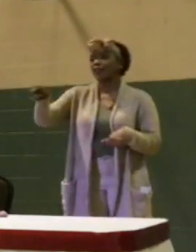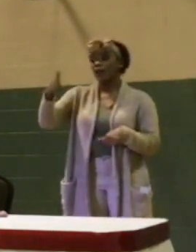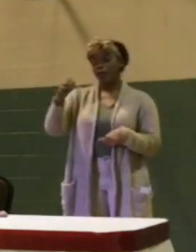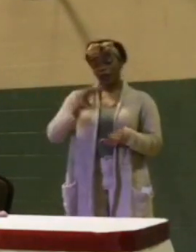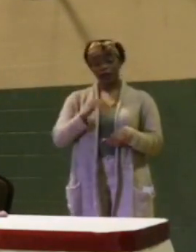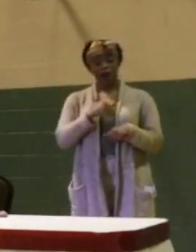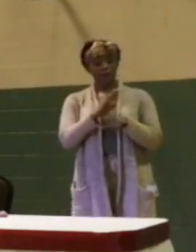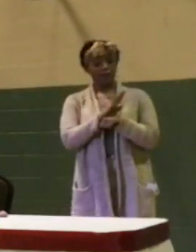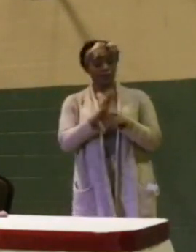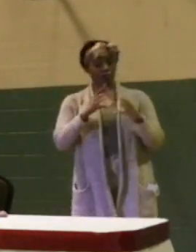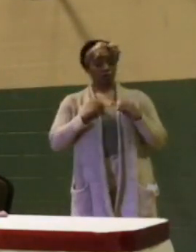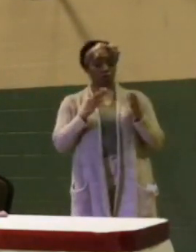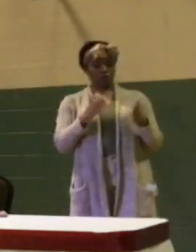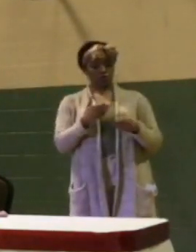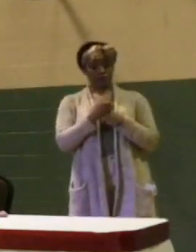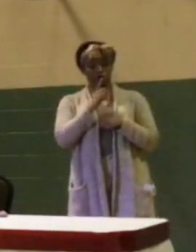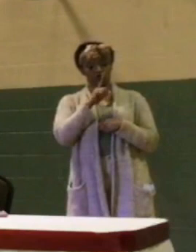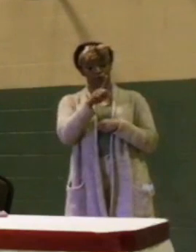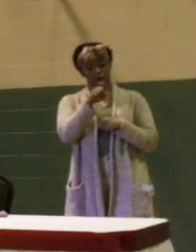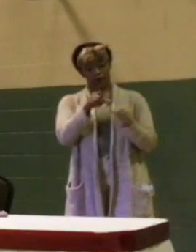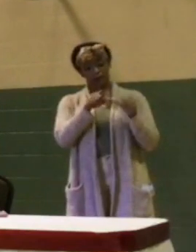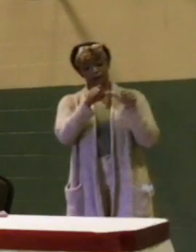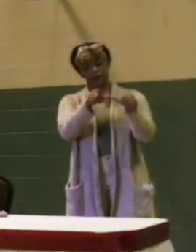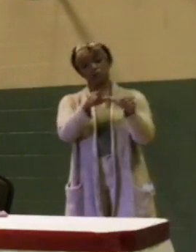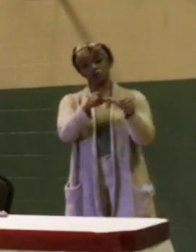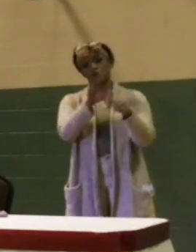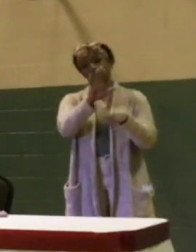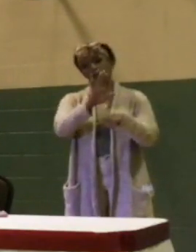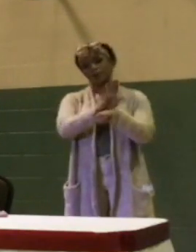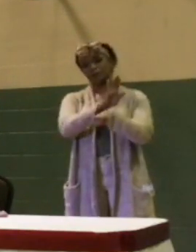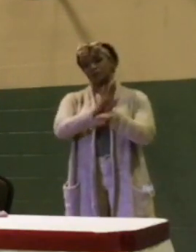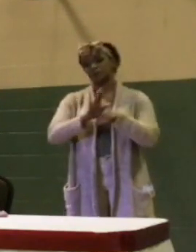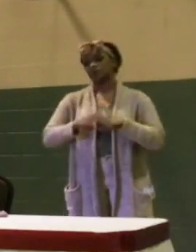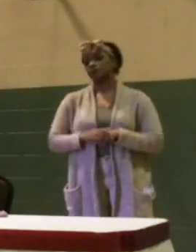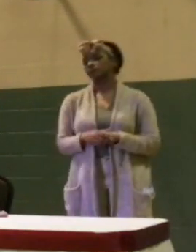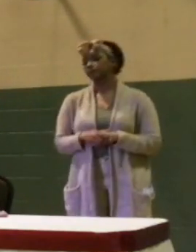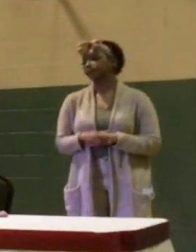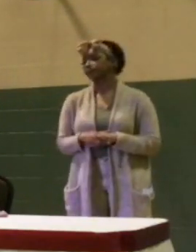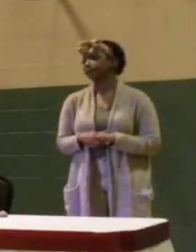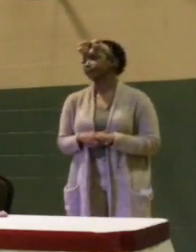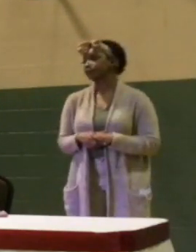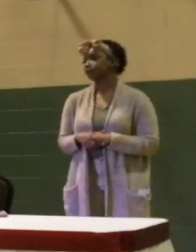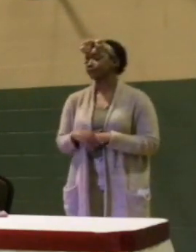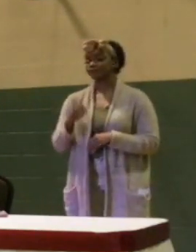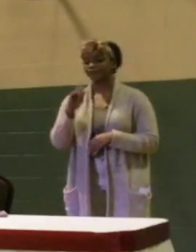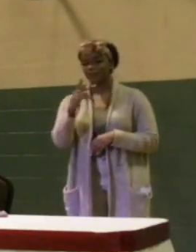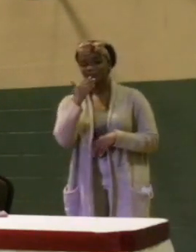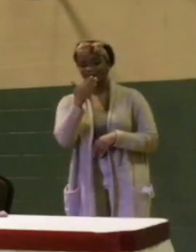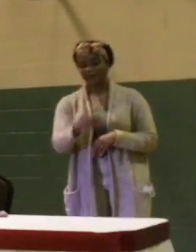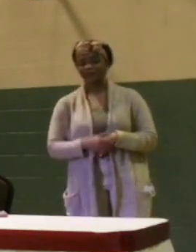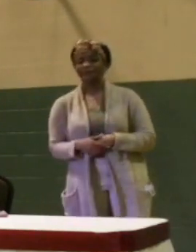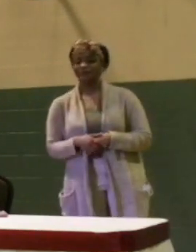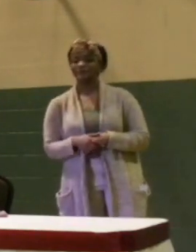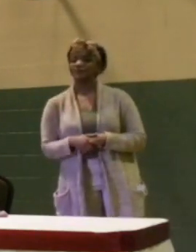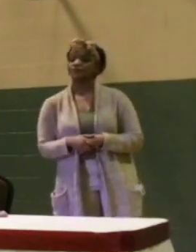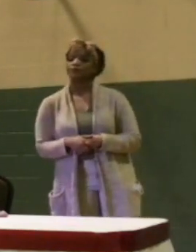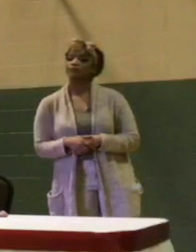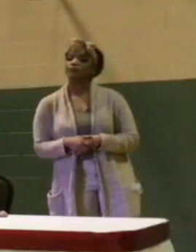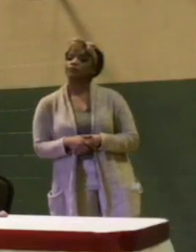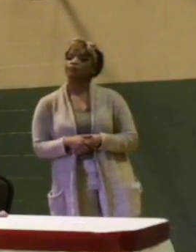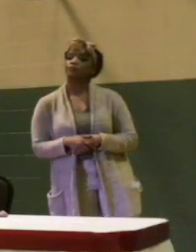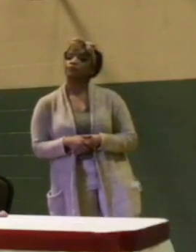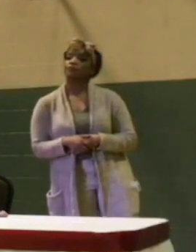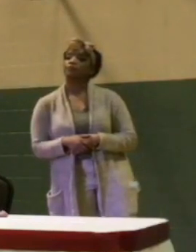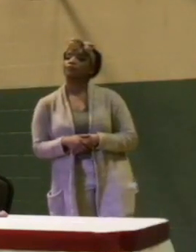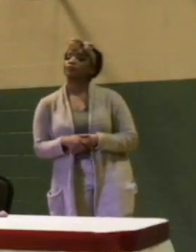owners in making sure that they are able to continue their entrepreneurial spirit. Okay, thank you. Environmental